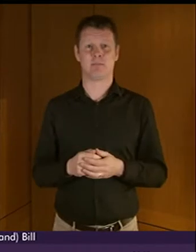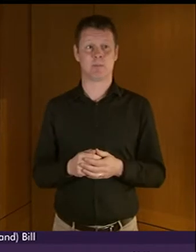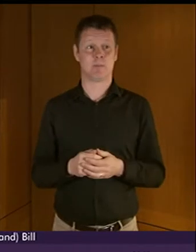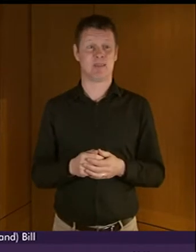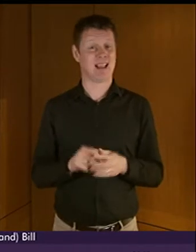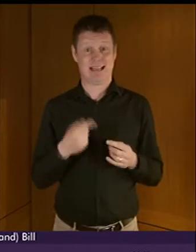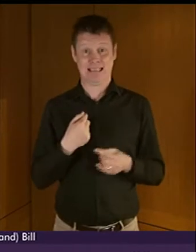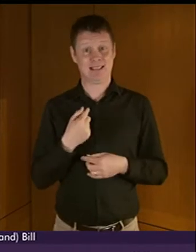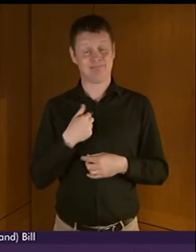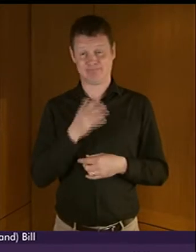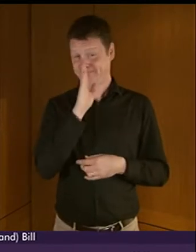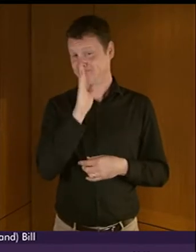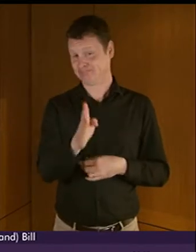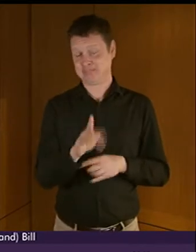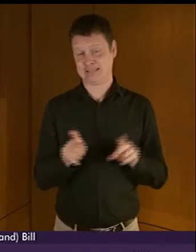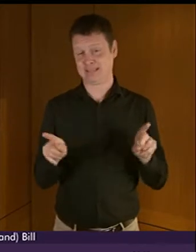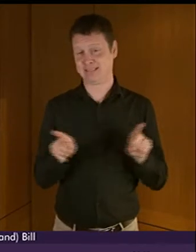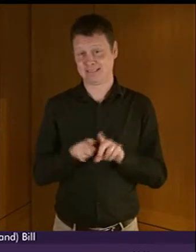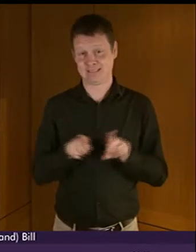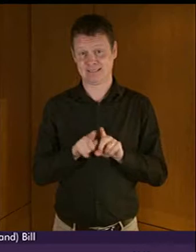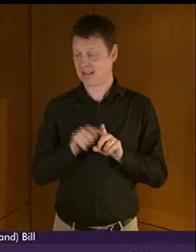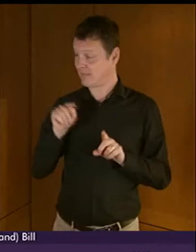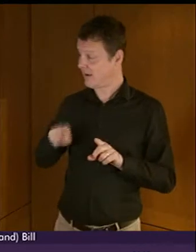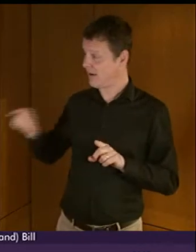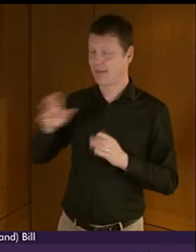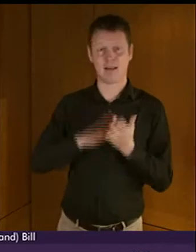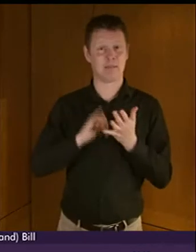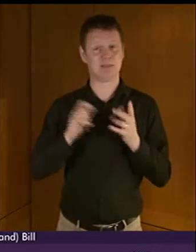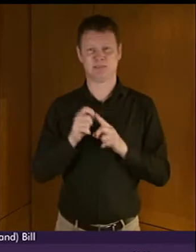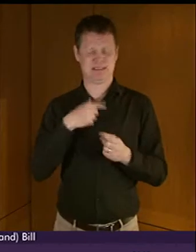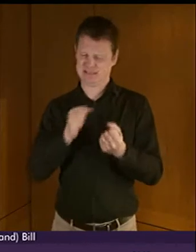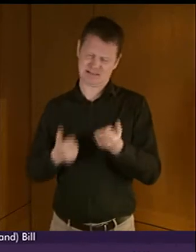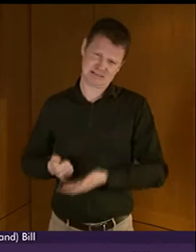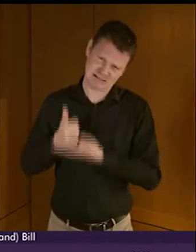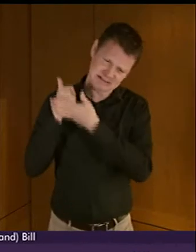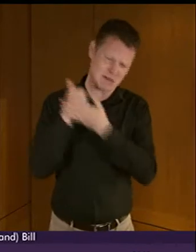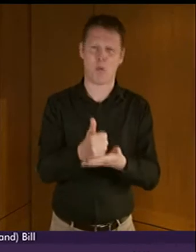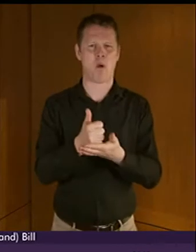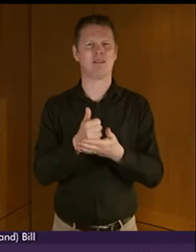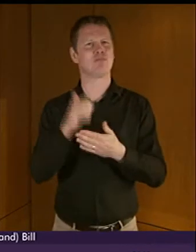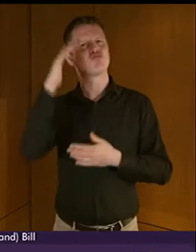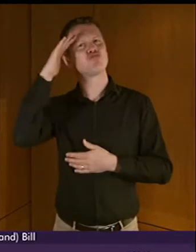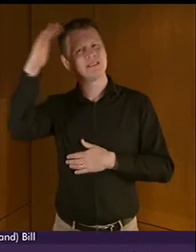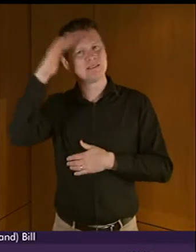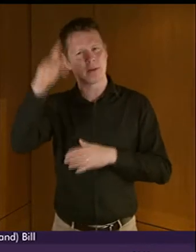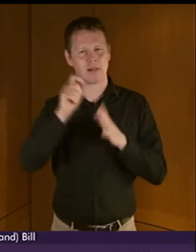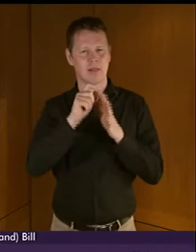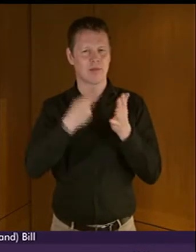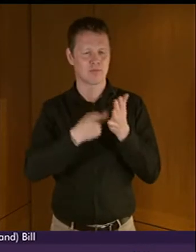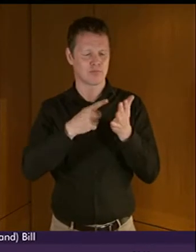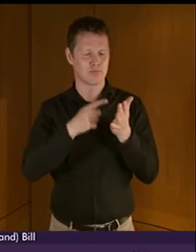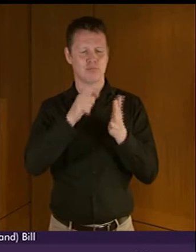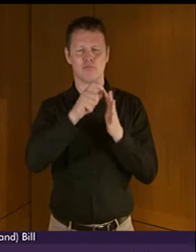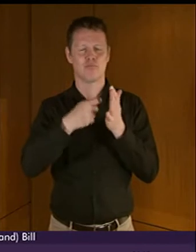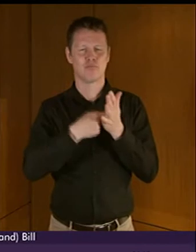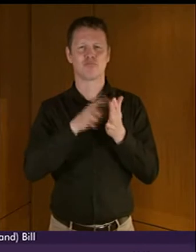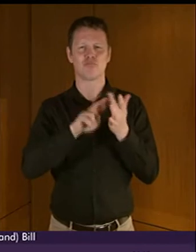other members this afternoon in this Chamber, support the principles of the British Sign Language Bill. I believe it will do